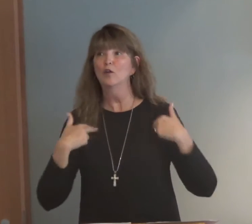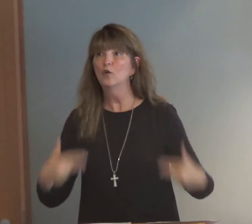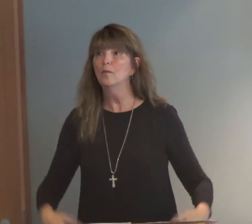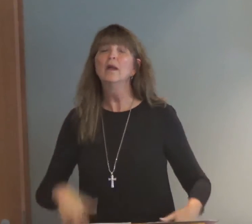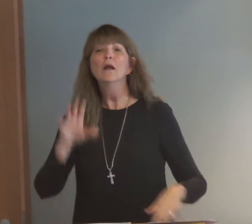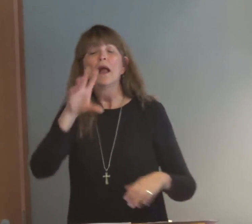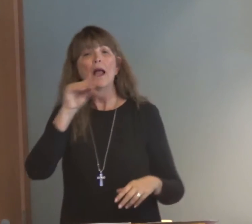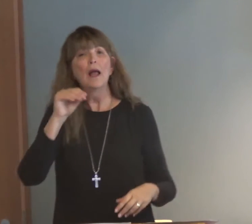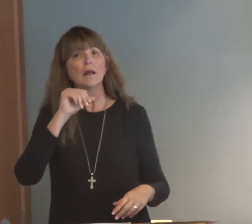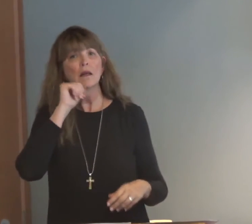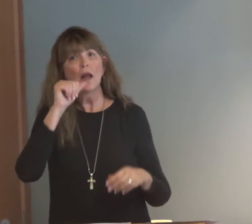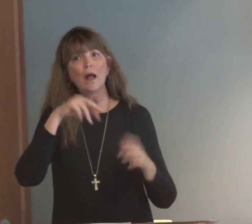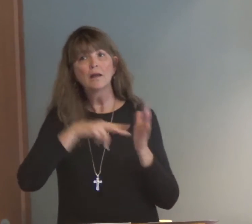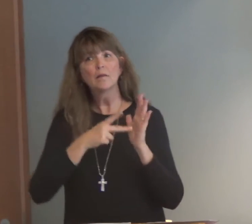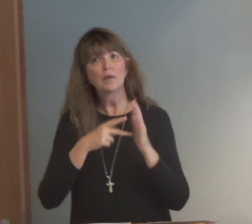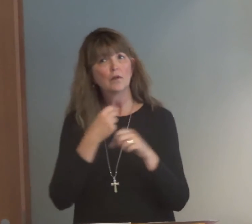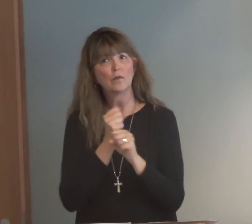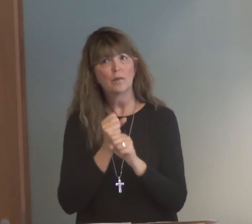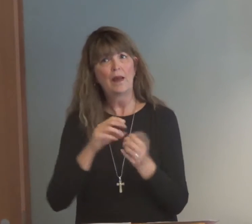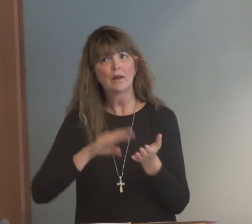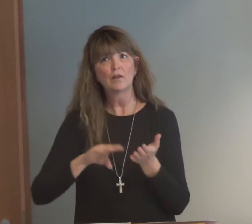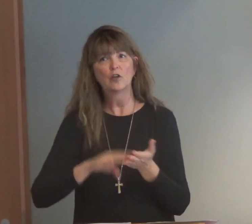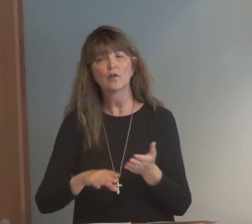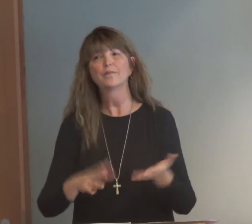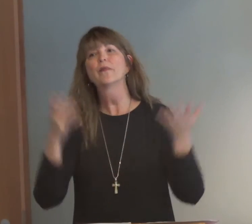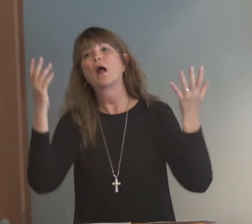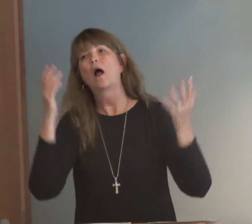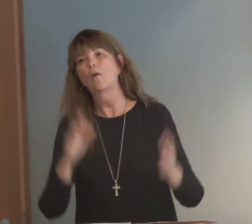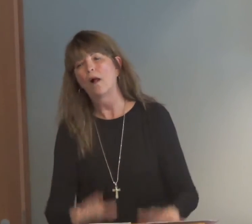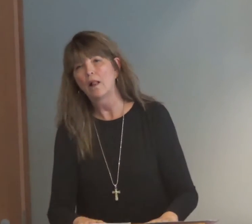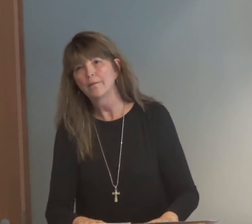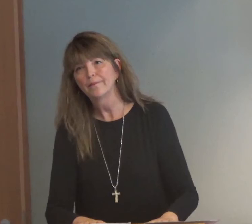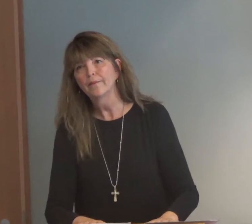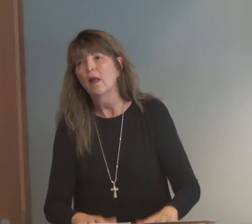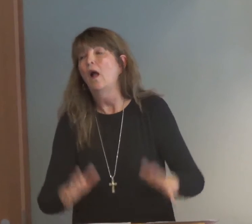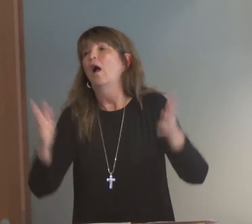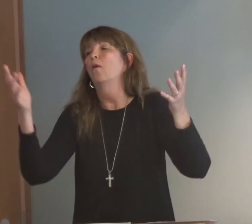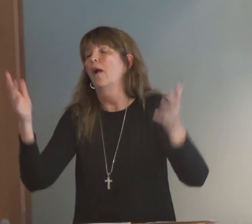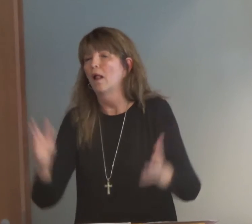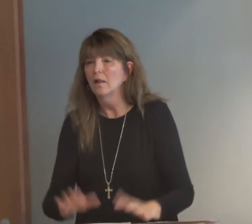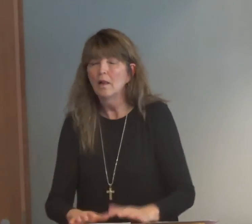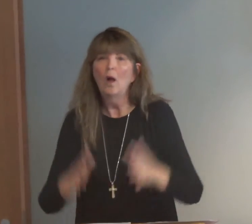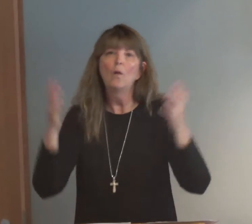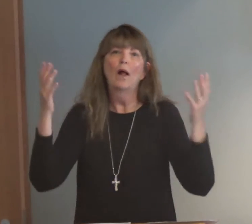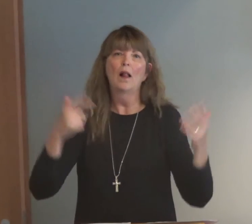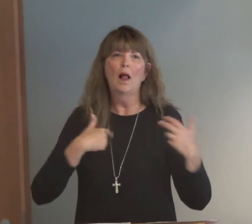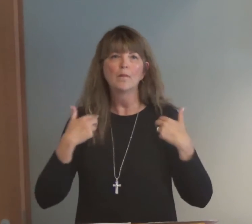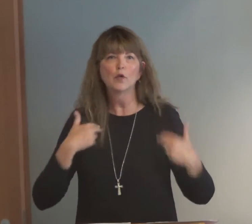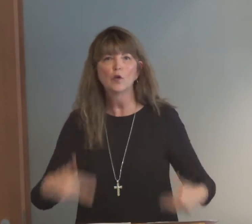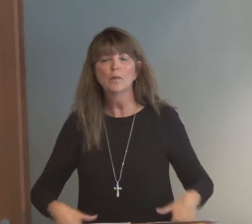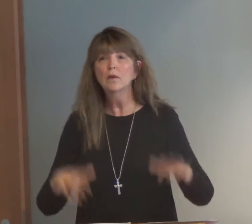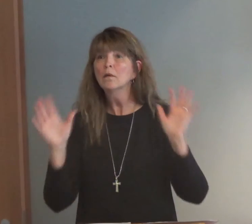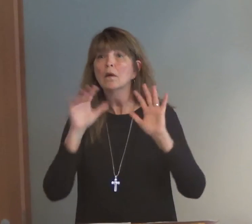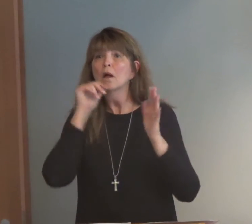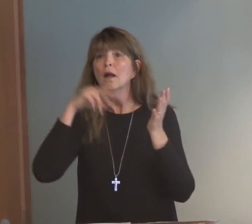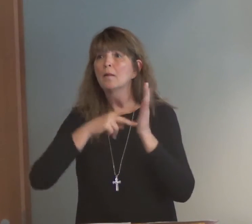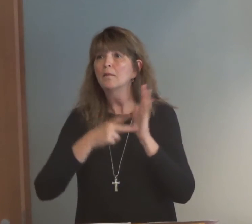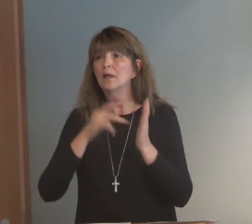nature, with his humanity. And I don't need to use that as an excuse. We can't say, oh well, you know, I'm human.